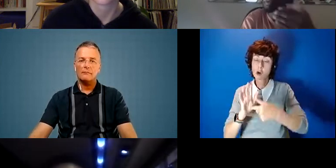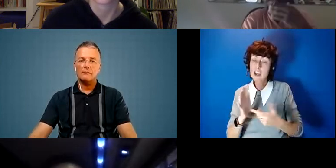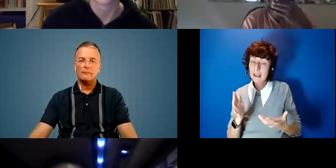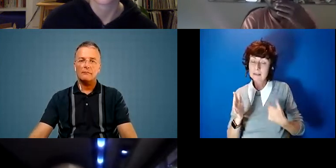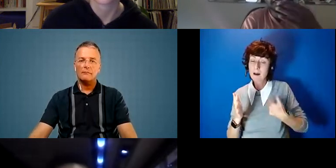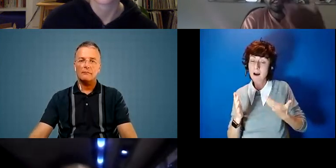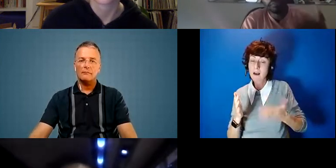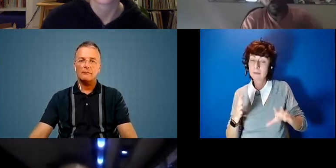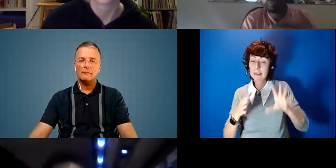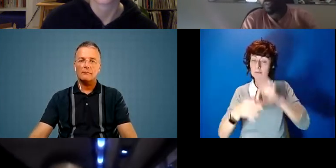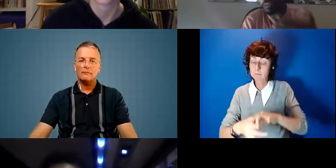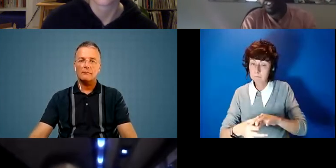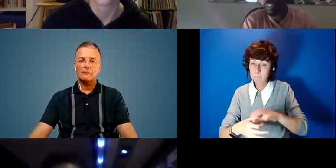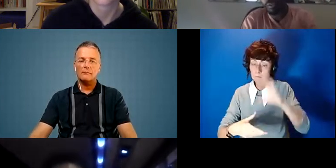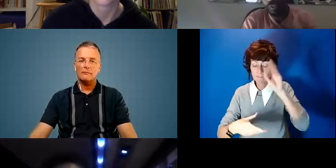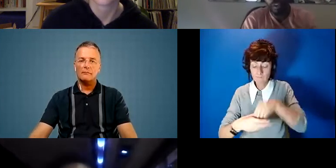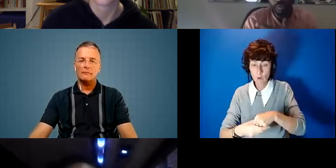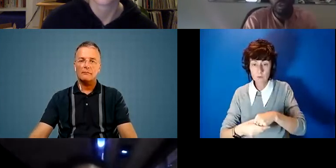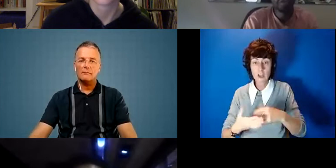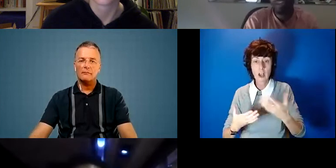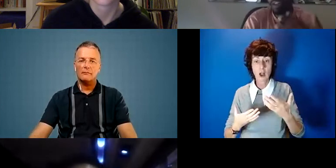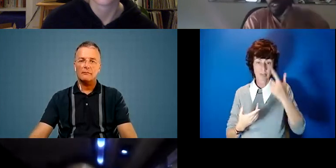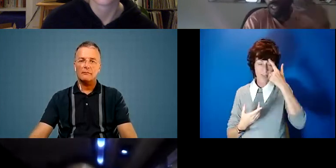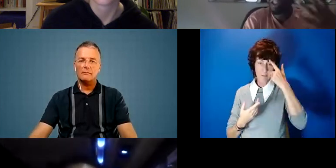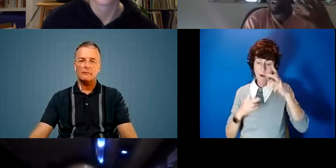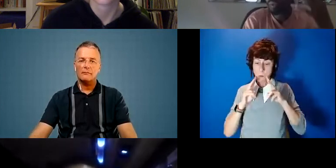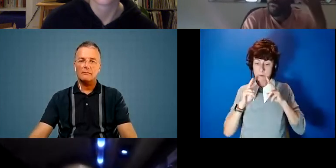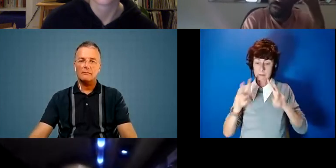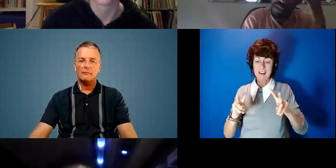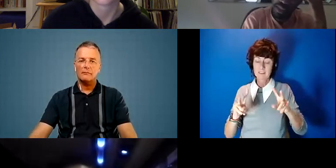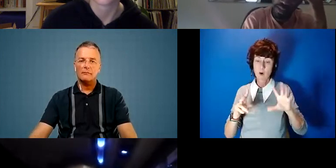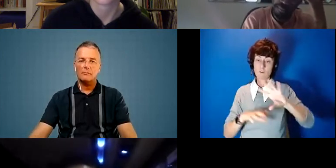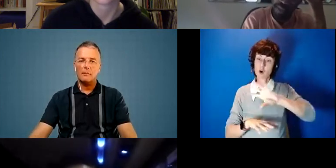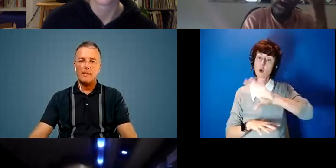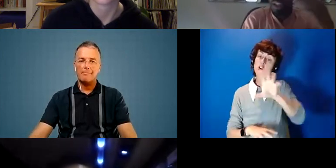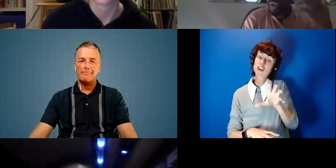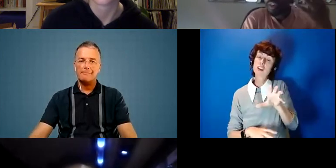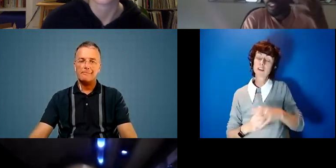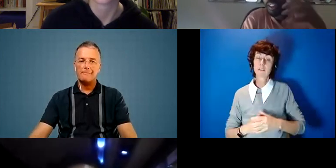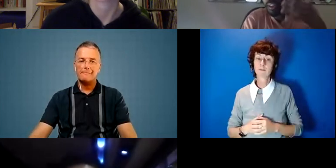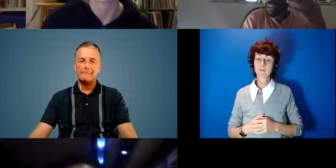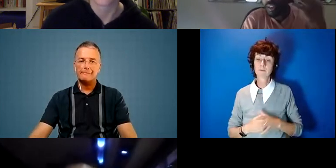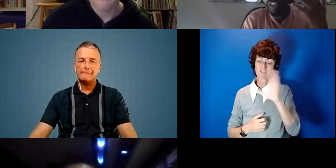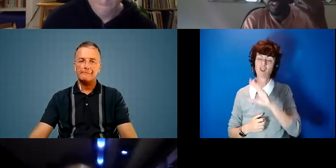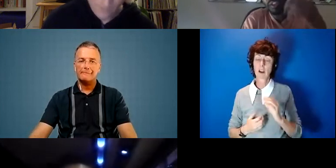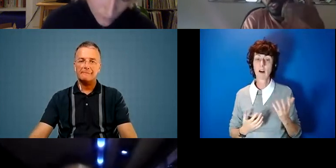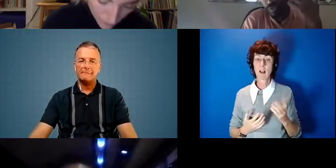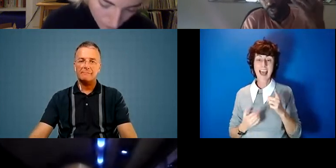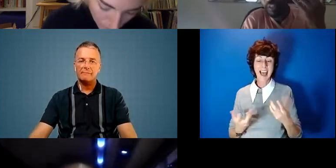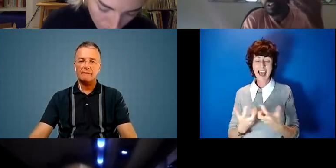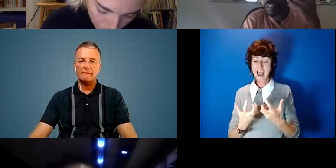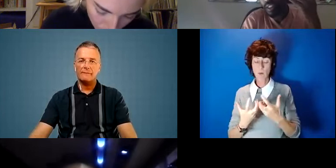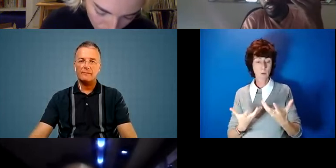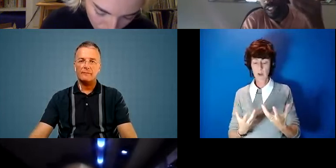think about this from the perspective of this continent and how we could translate, digest and